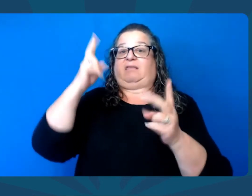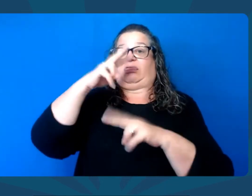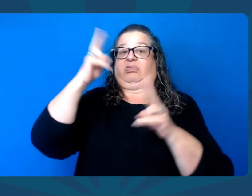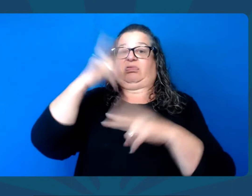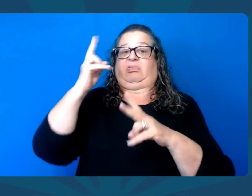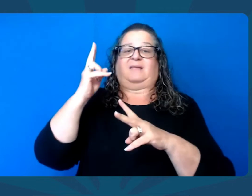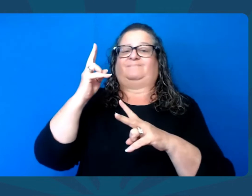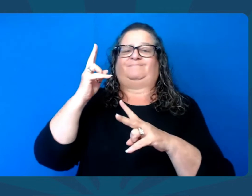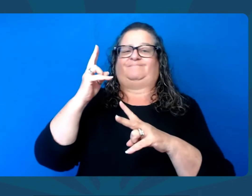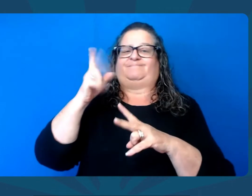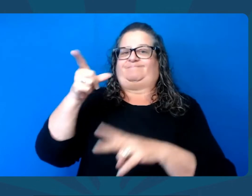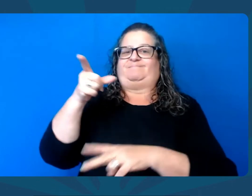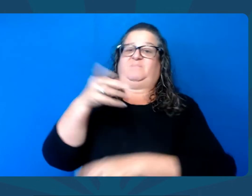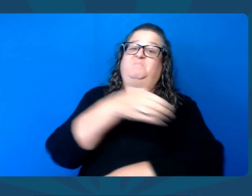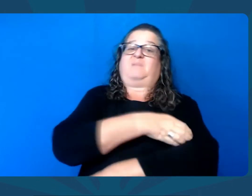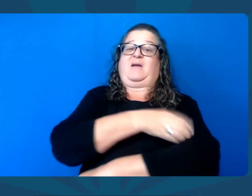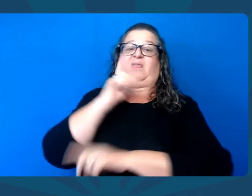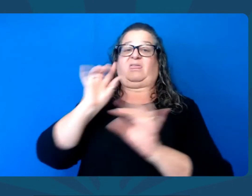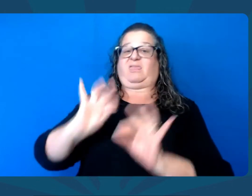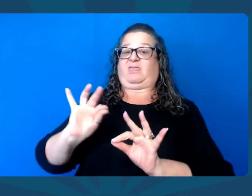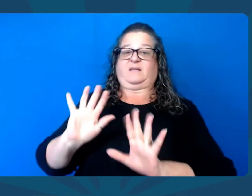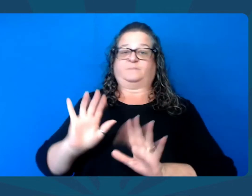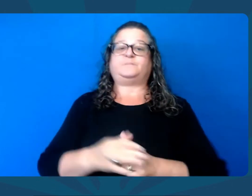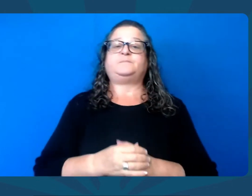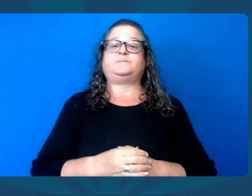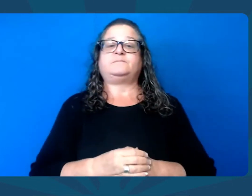reckless government spending that powers it.